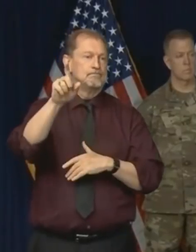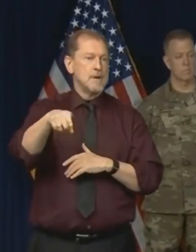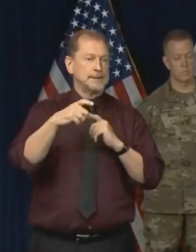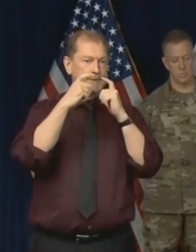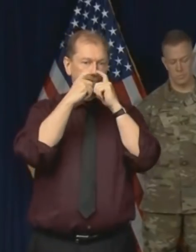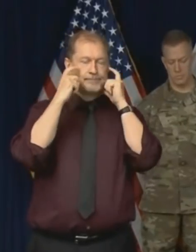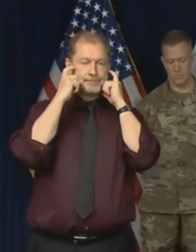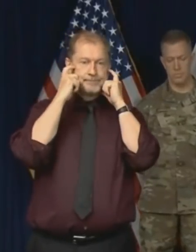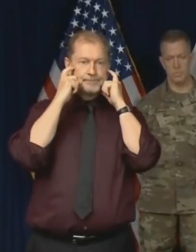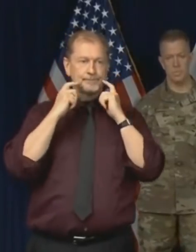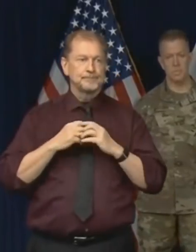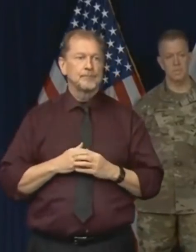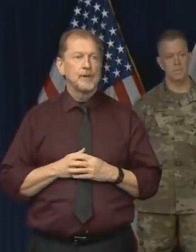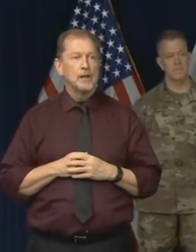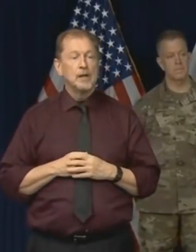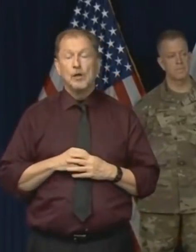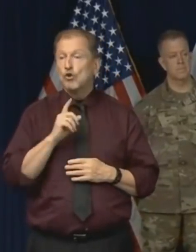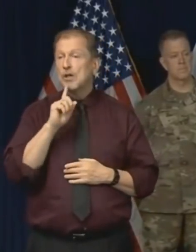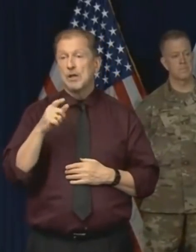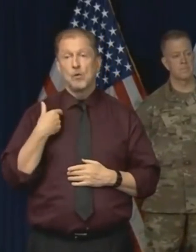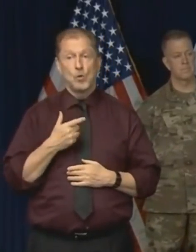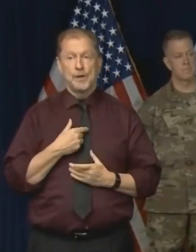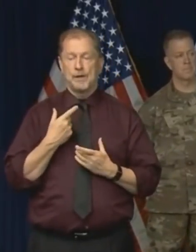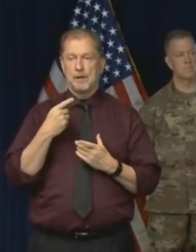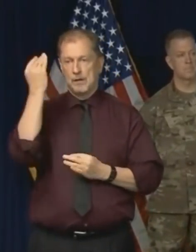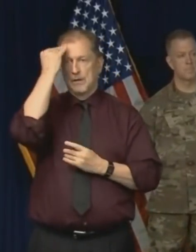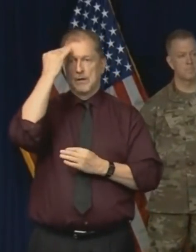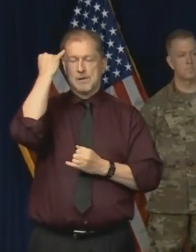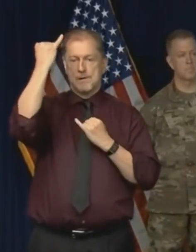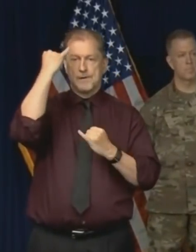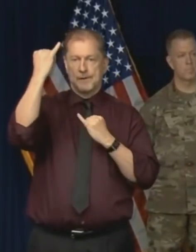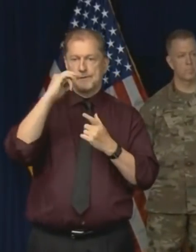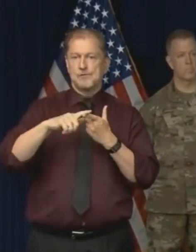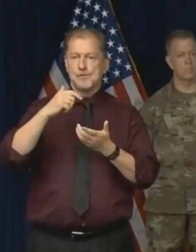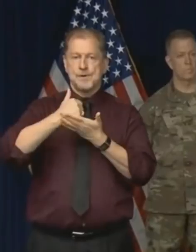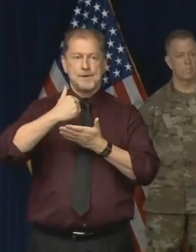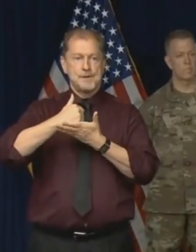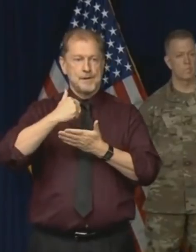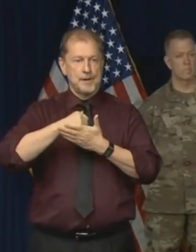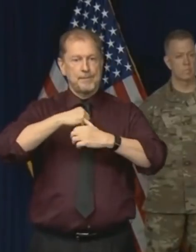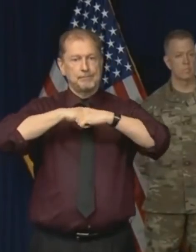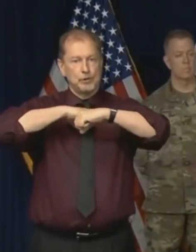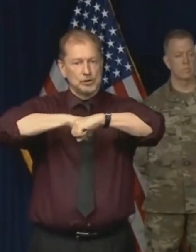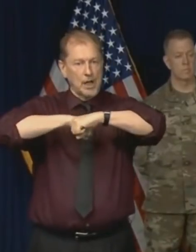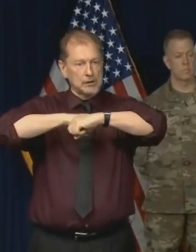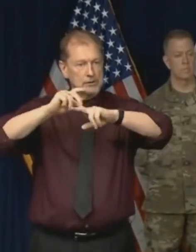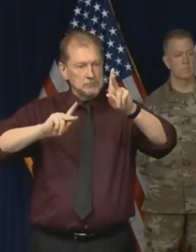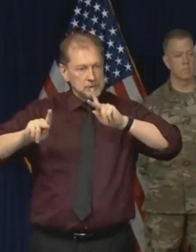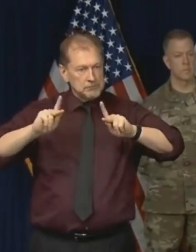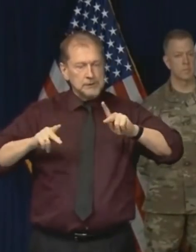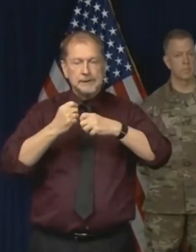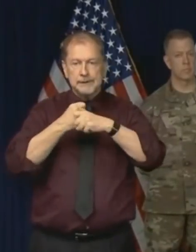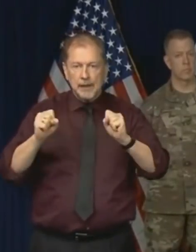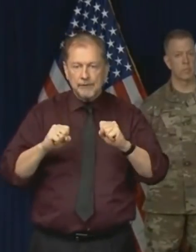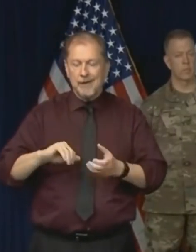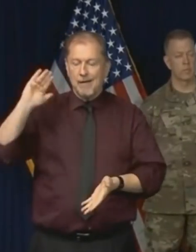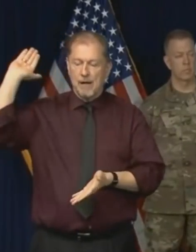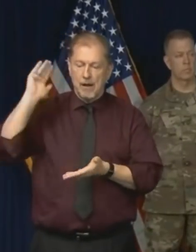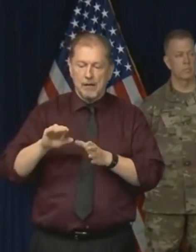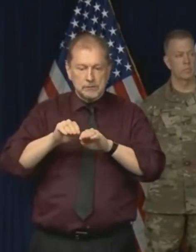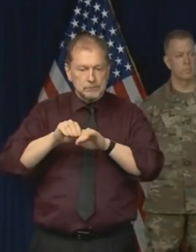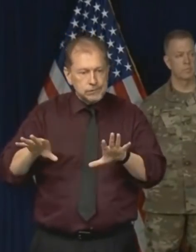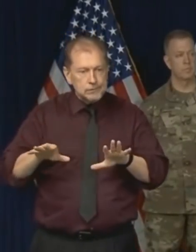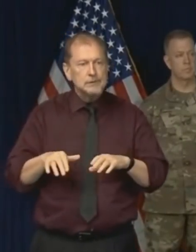It, you know, look, anything that we can do going forward that, that will, you know, protect people and at the same time